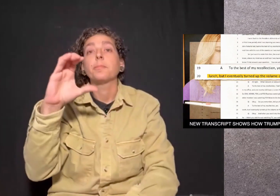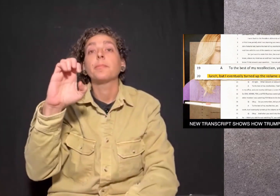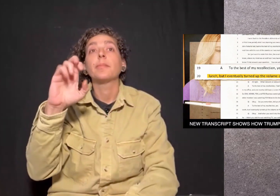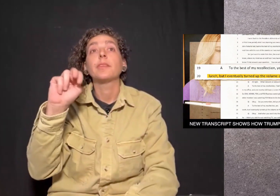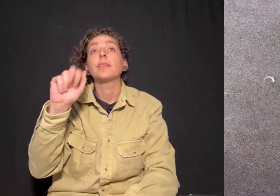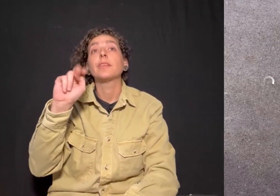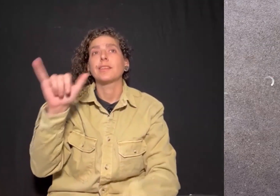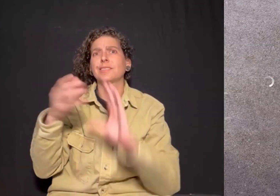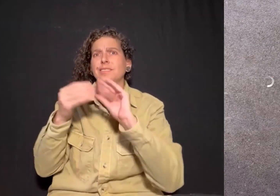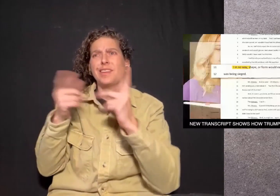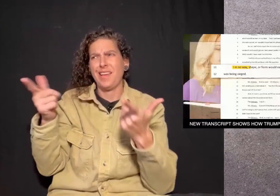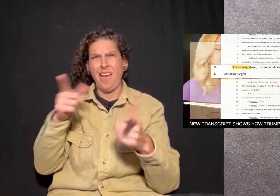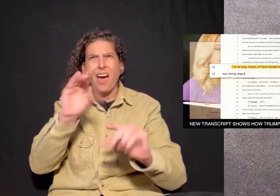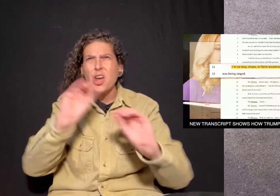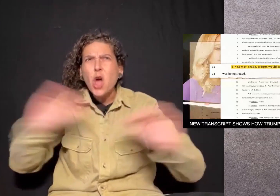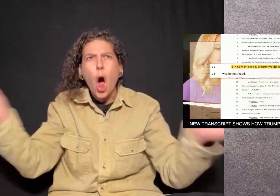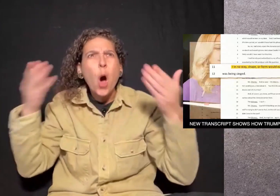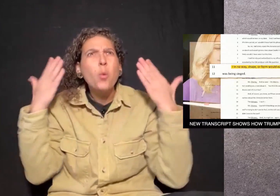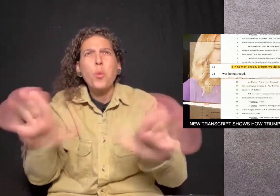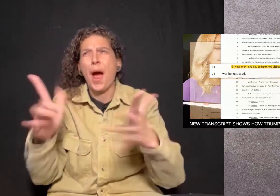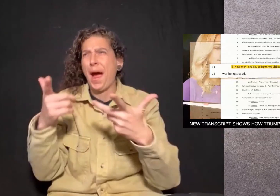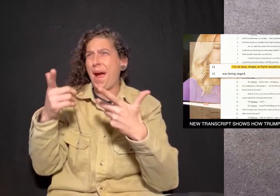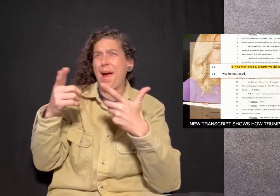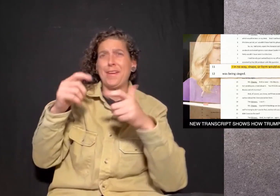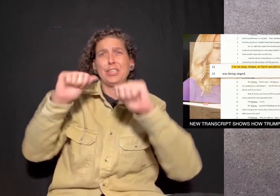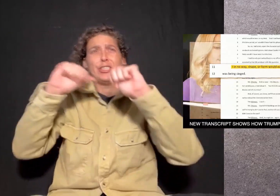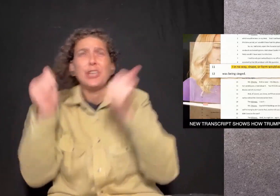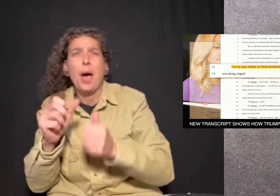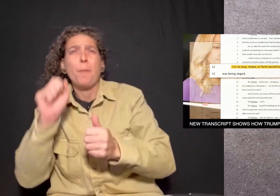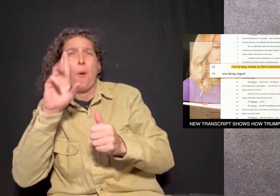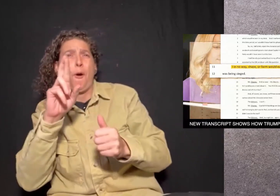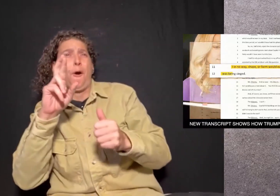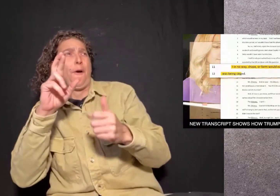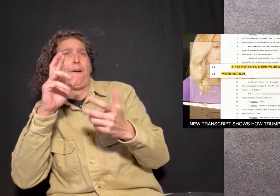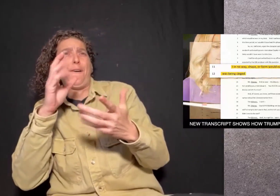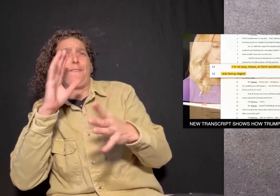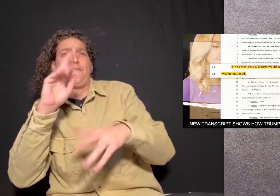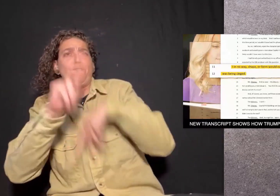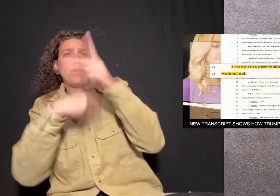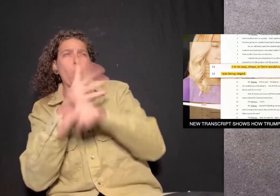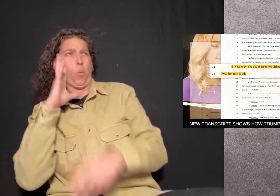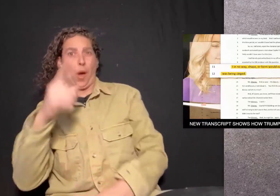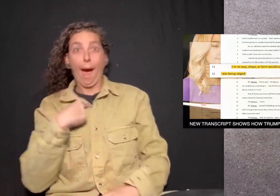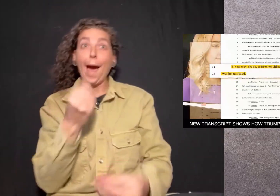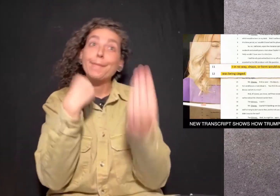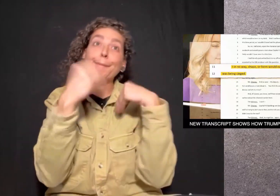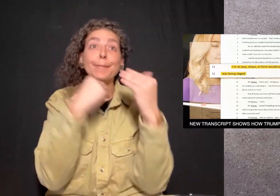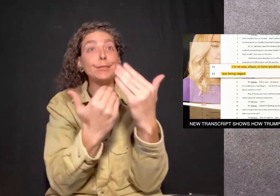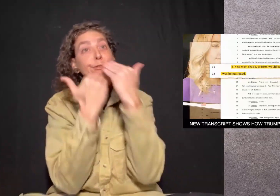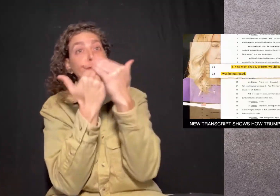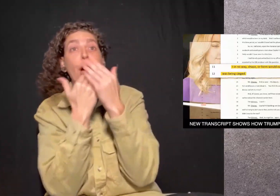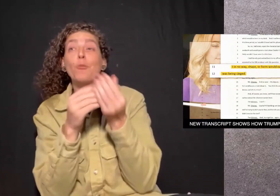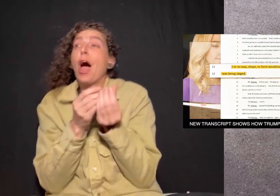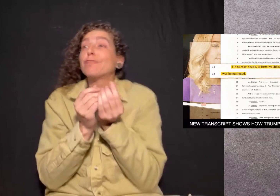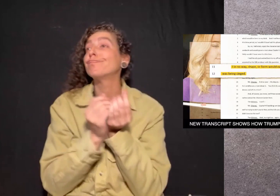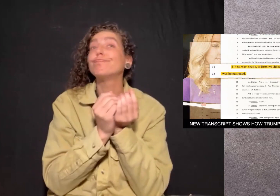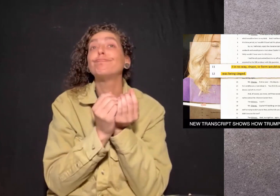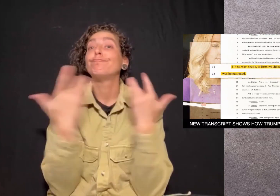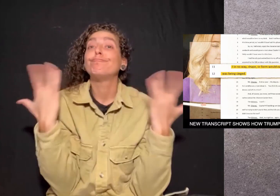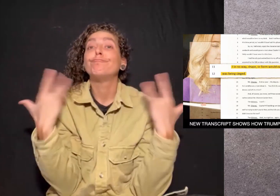McEnany says I in no way shape or form could eat a turkey sandwich if I thought Capitol Hill was